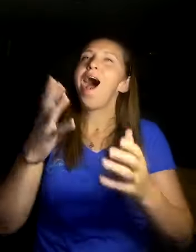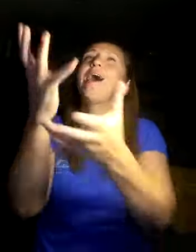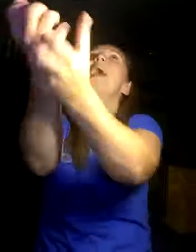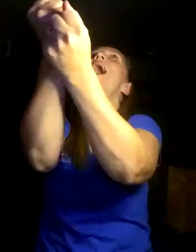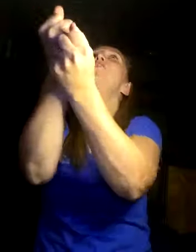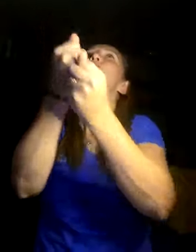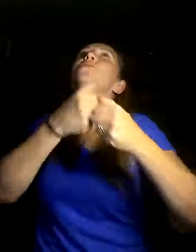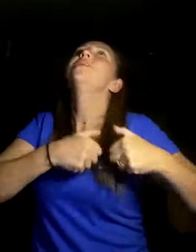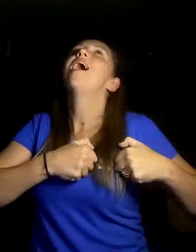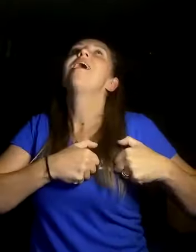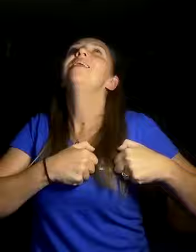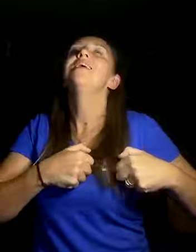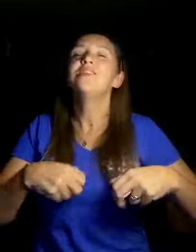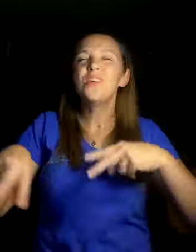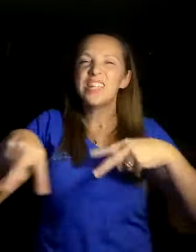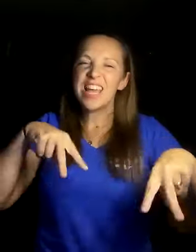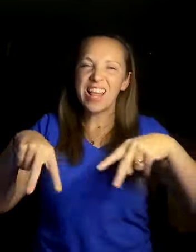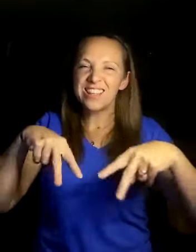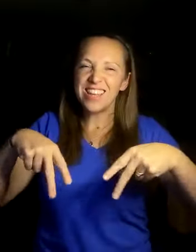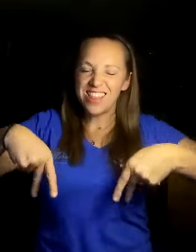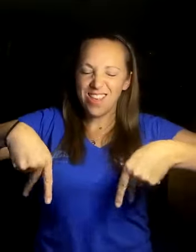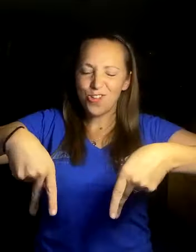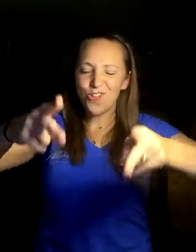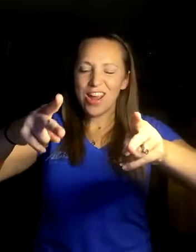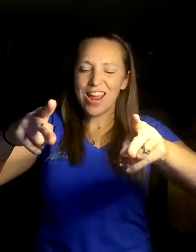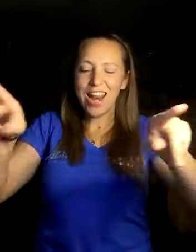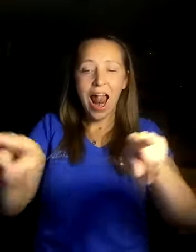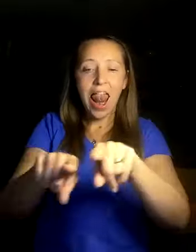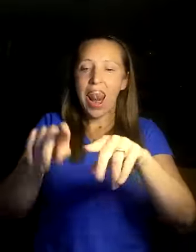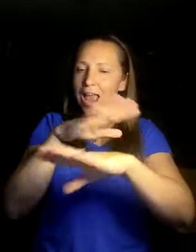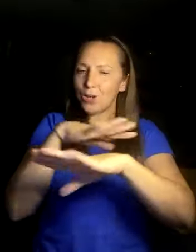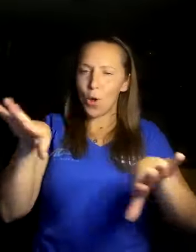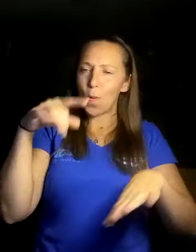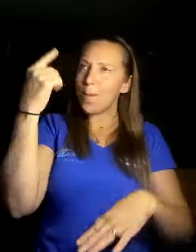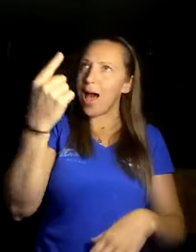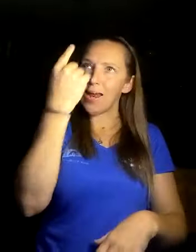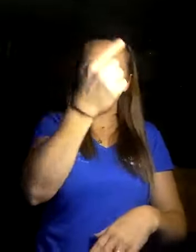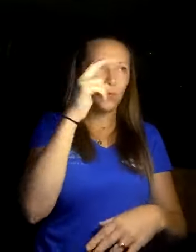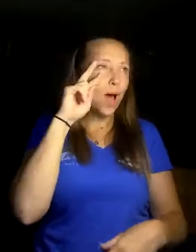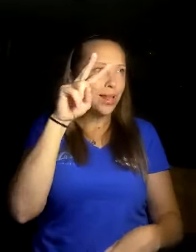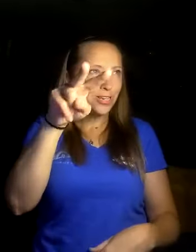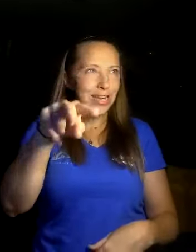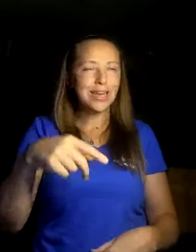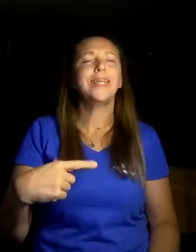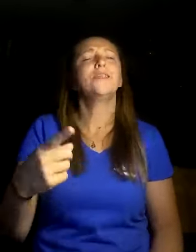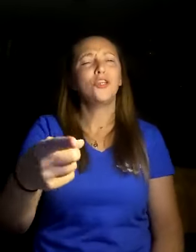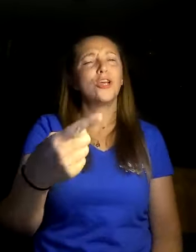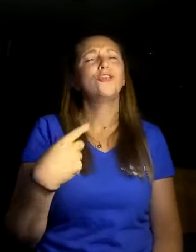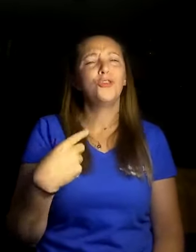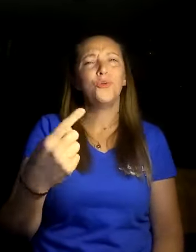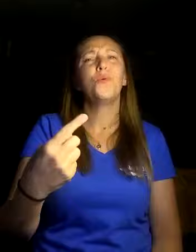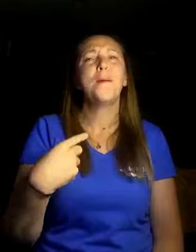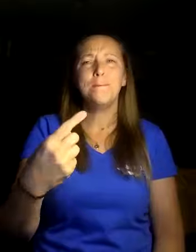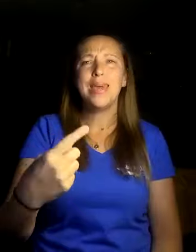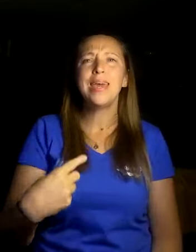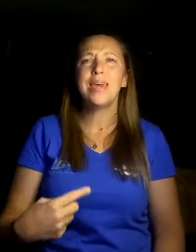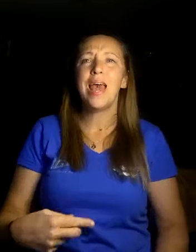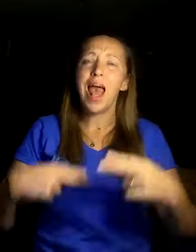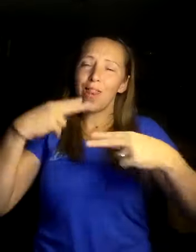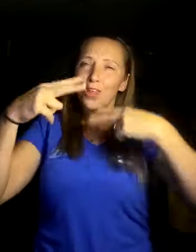I'll catch you darling, we'll dance in the street Like nobody's watching, it's just you and me And